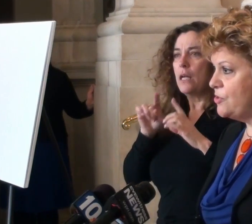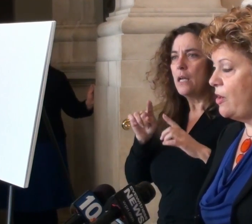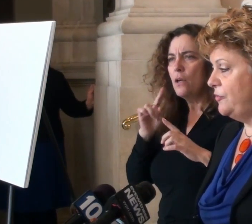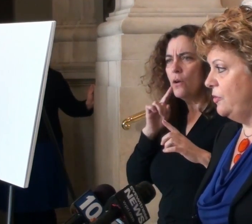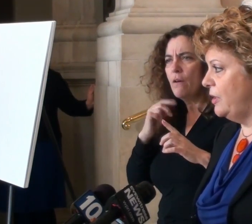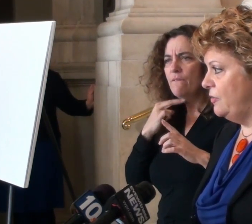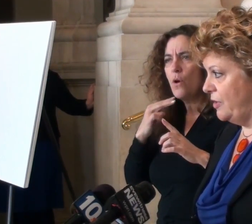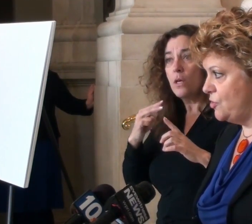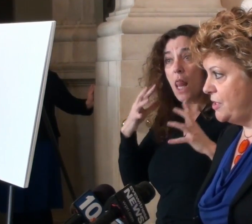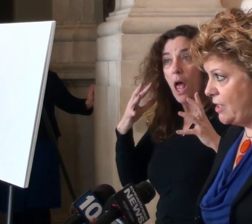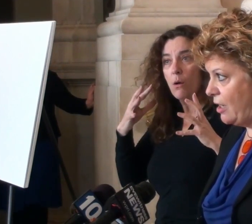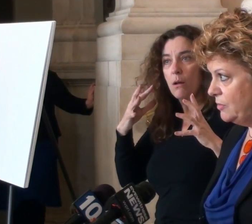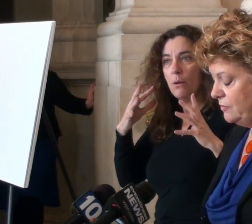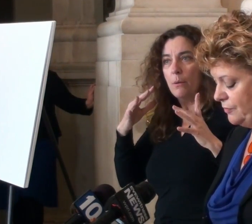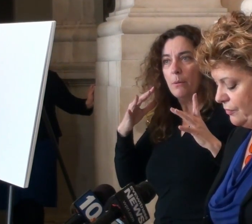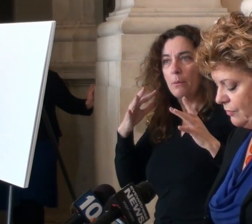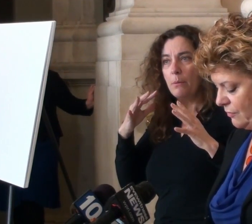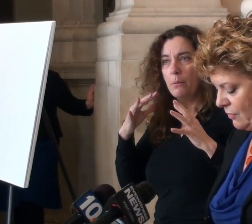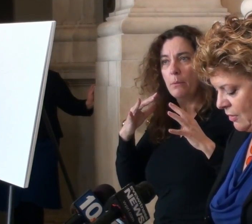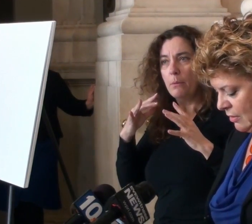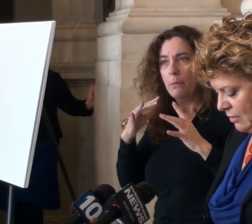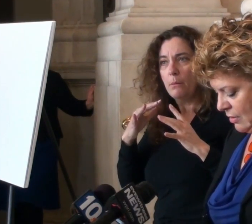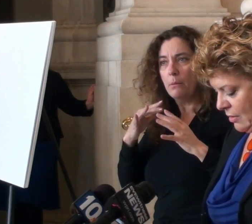softer and softer, and eventually stopped.